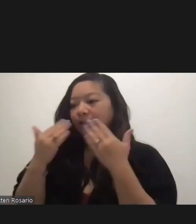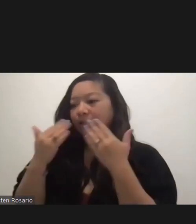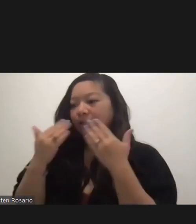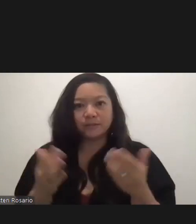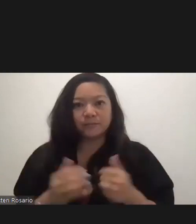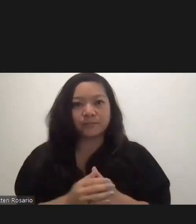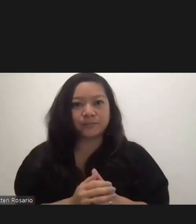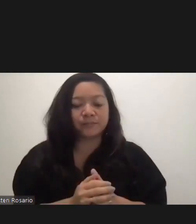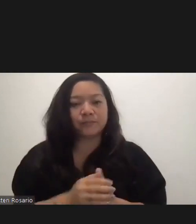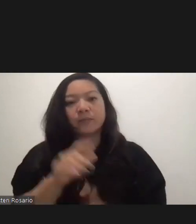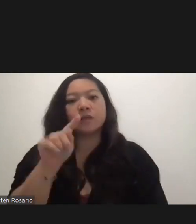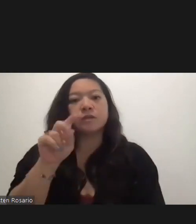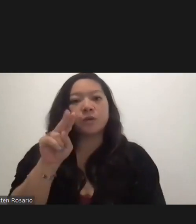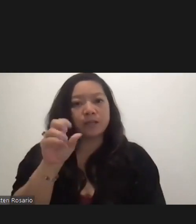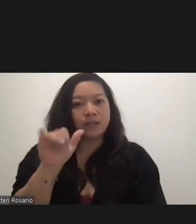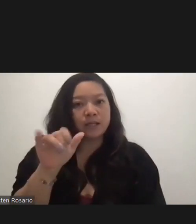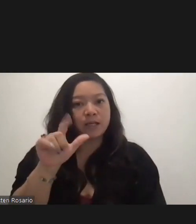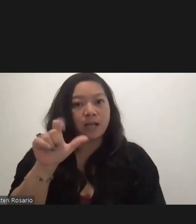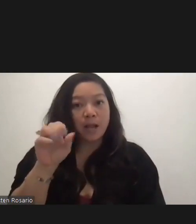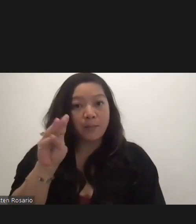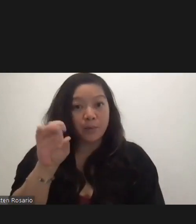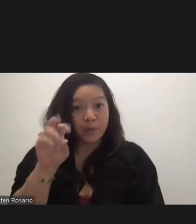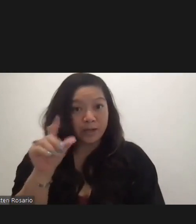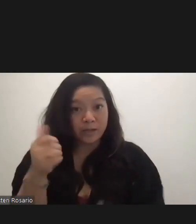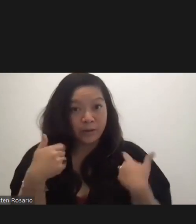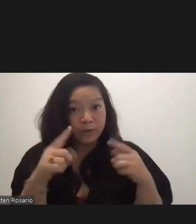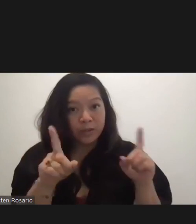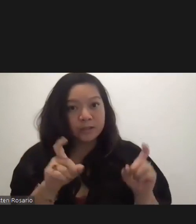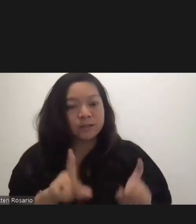Tony Lamarana from K57. I understand you have a question.